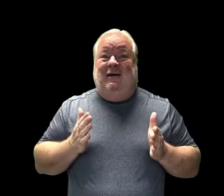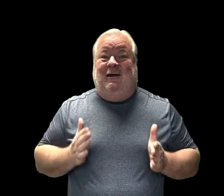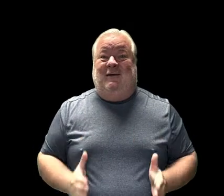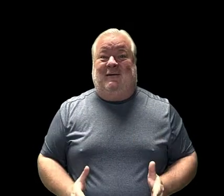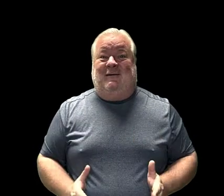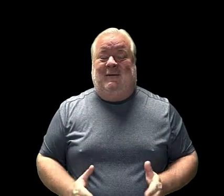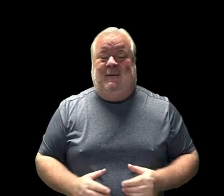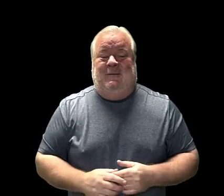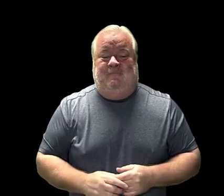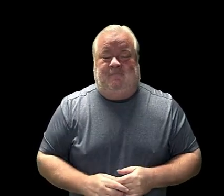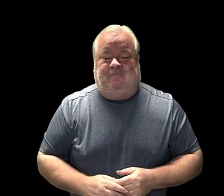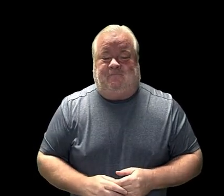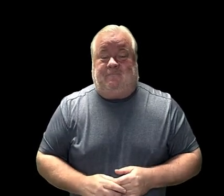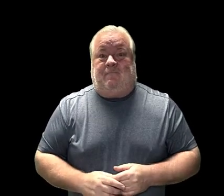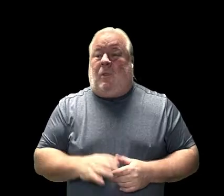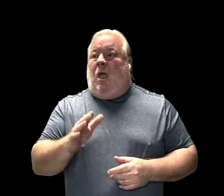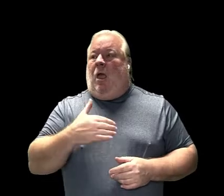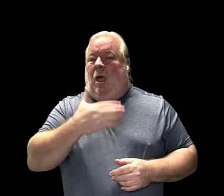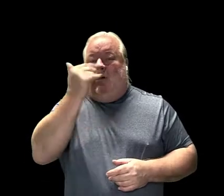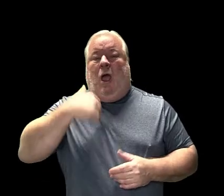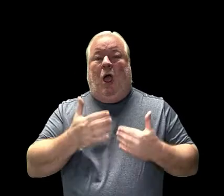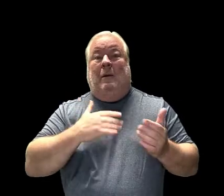Lepidopterist. Lepidopterist.